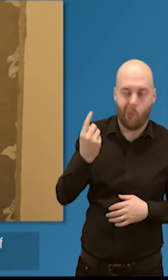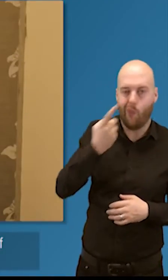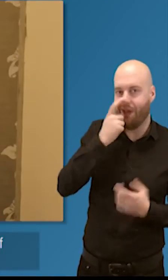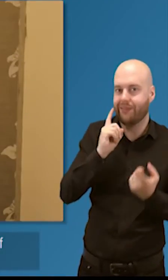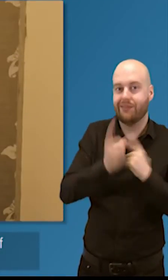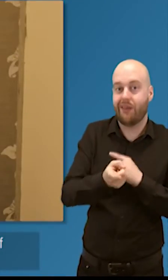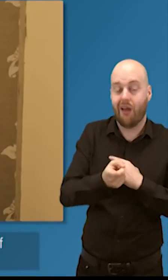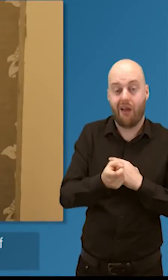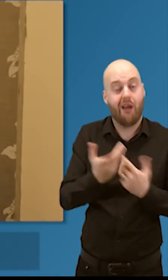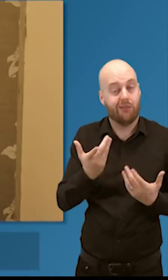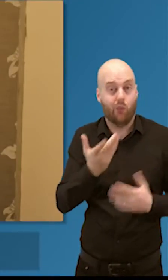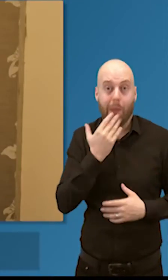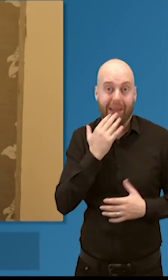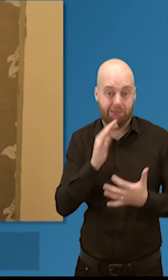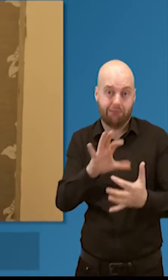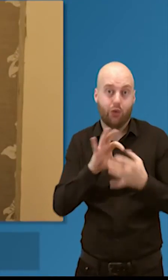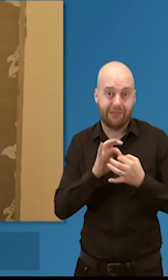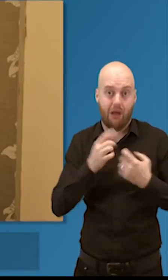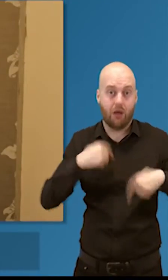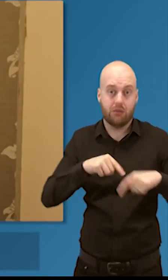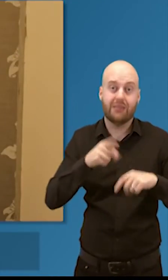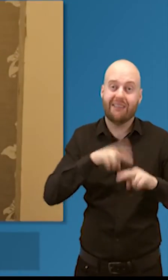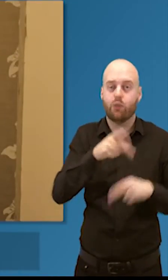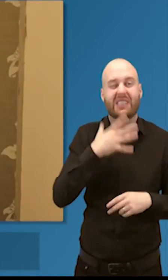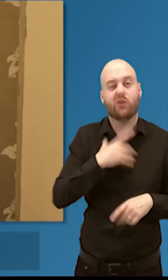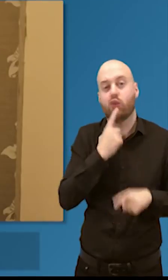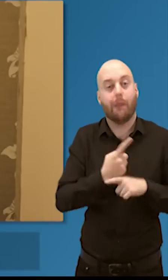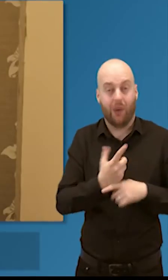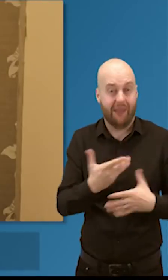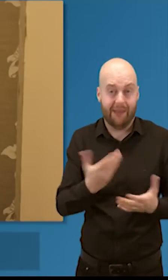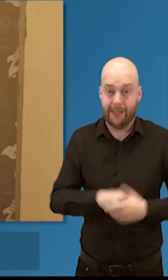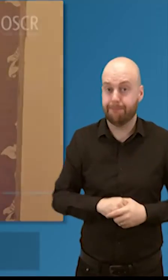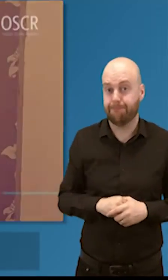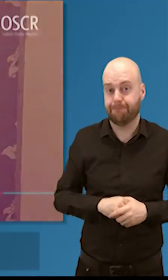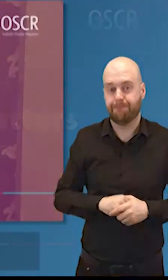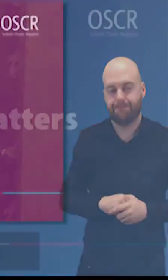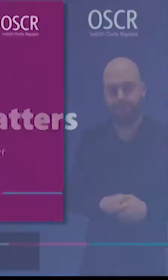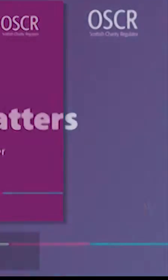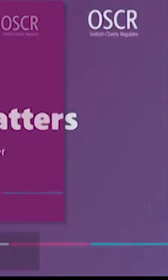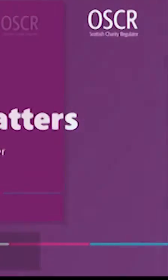you've got any particular questions that um that the the the i or my colleagues can help with